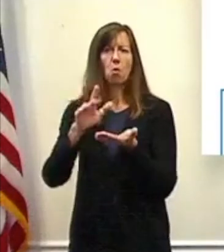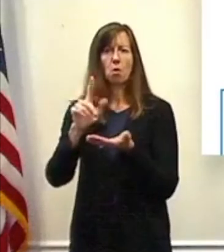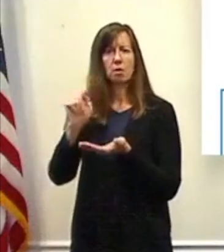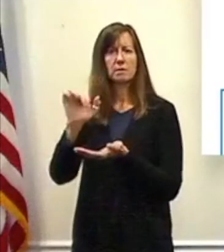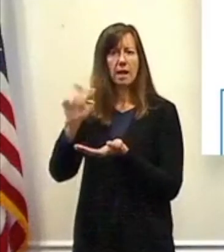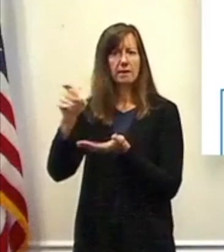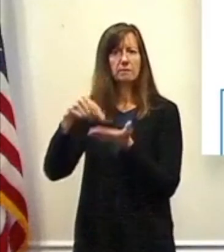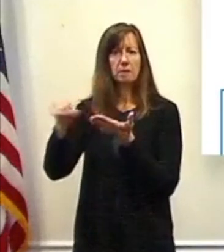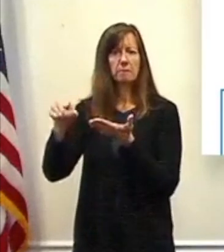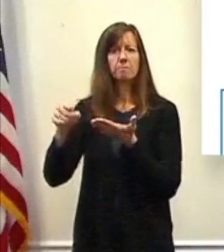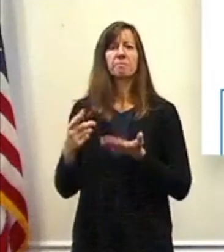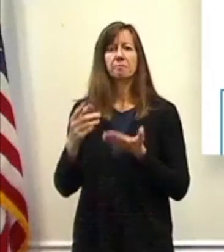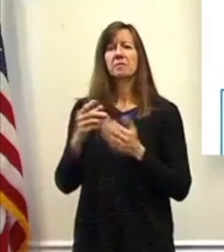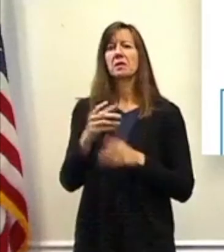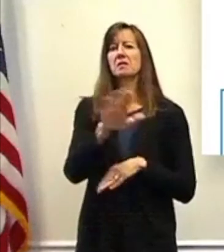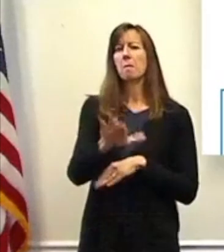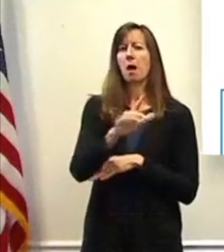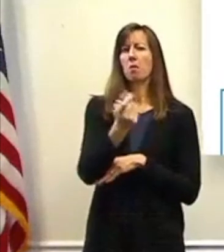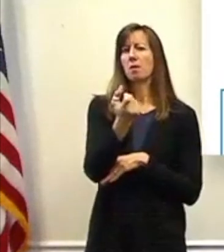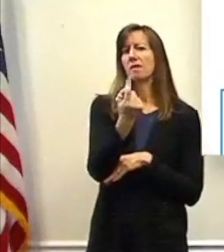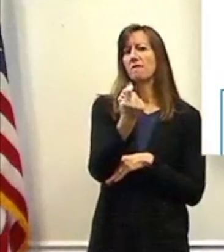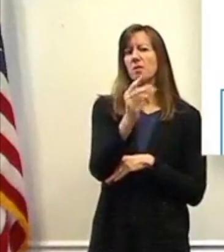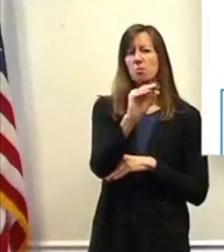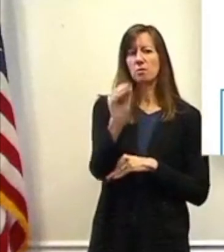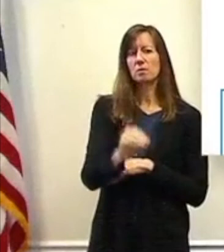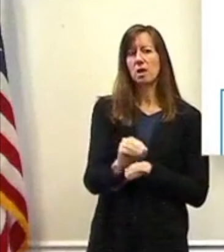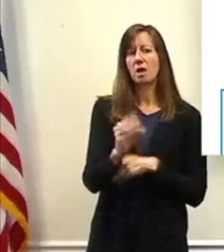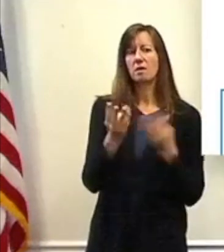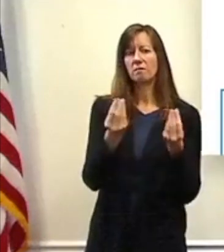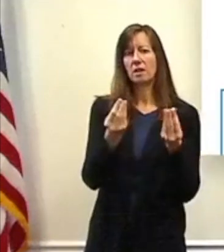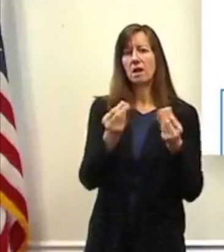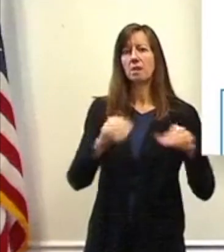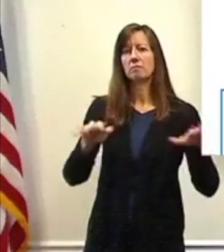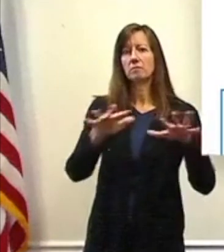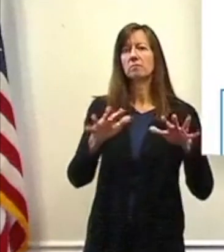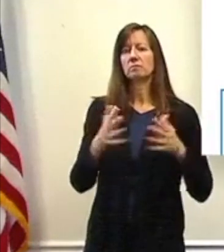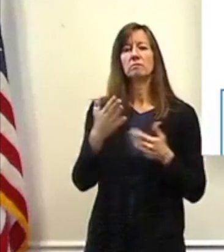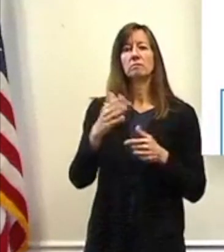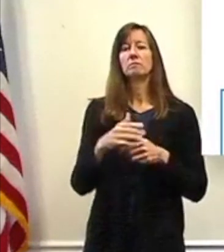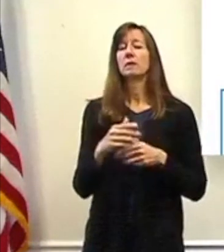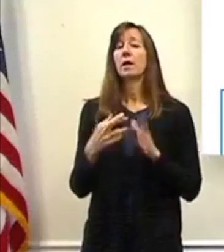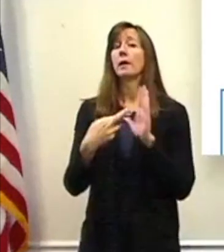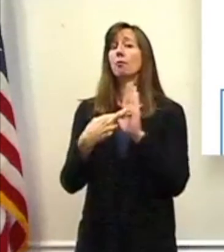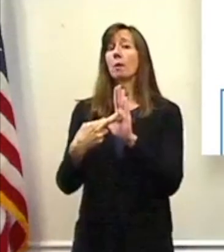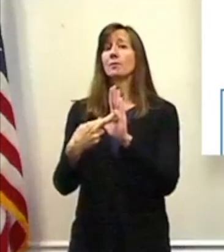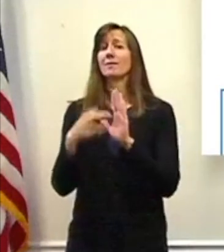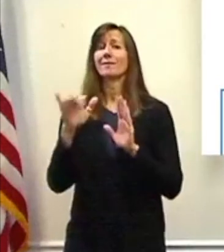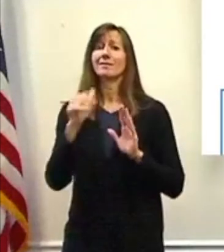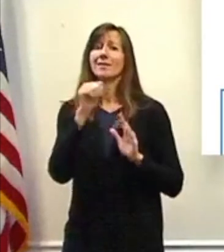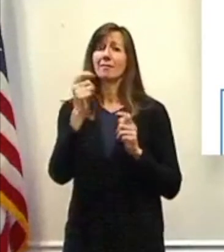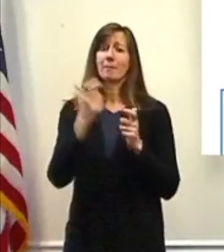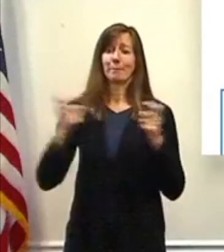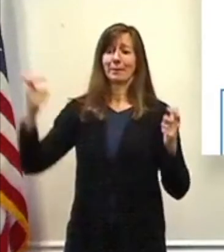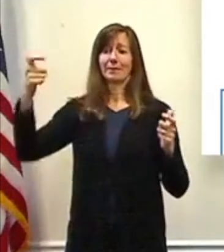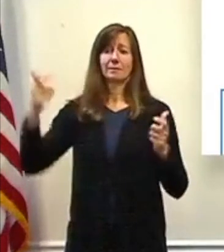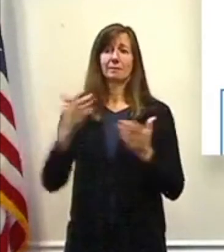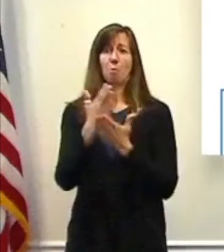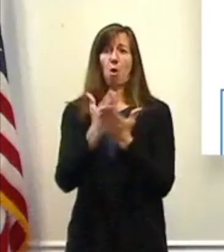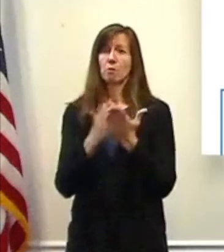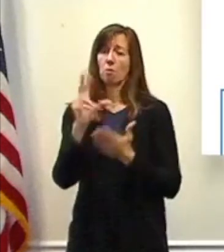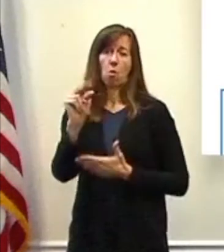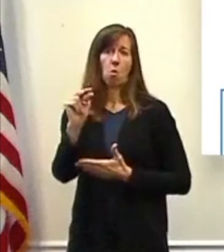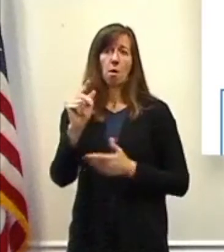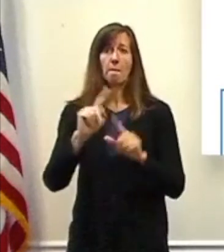represent about 11% of your total tax bill. So, you know, I recognize that it is not the largest portion, but for the amount that we're responsible